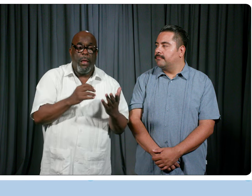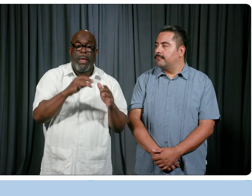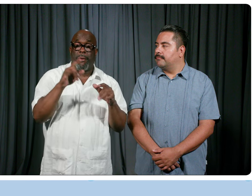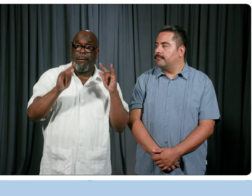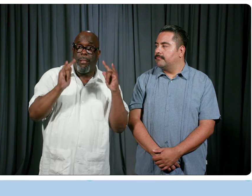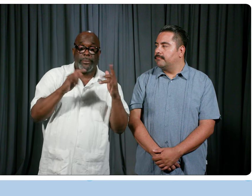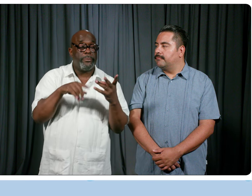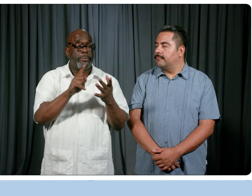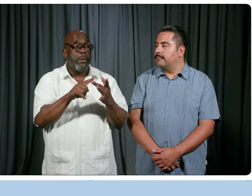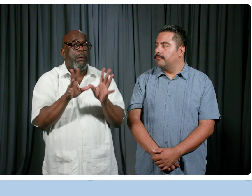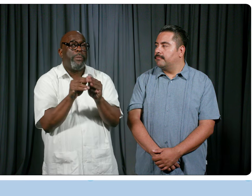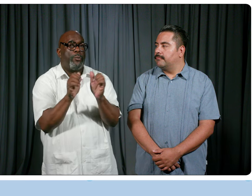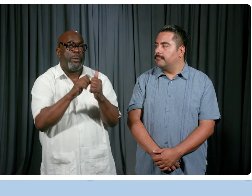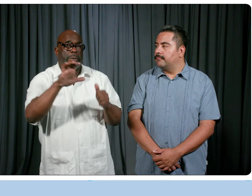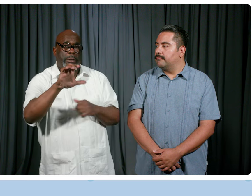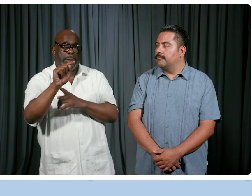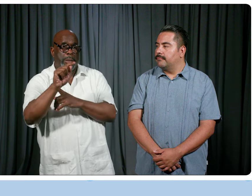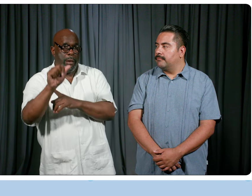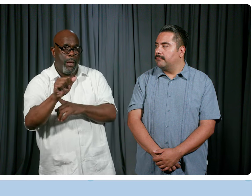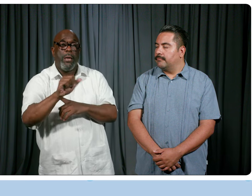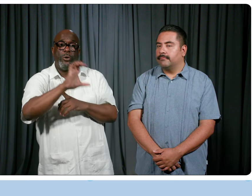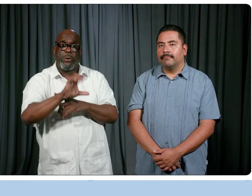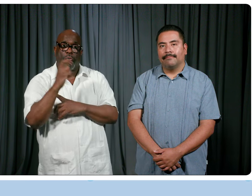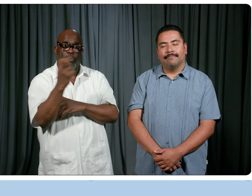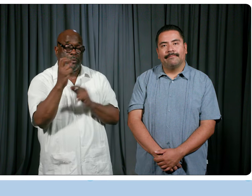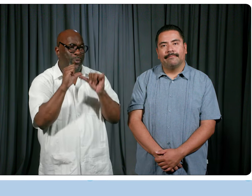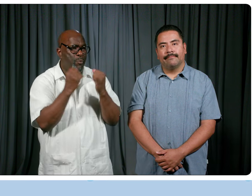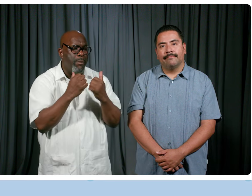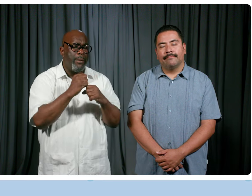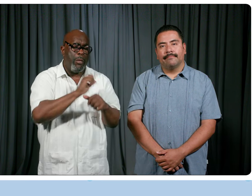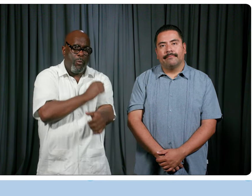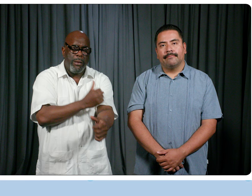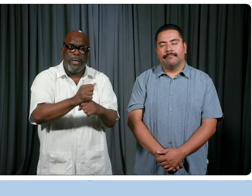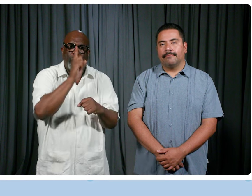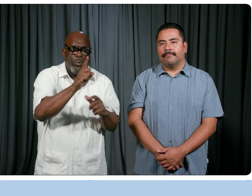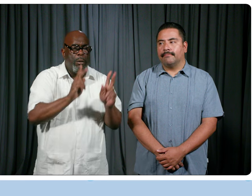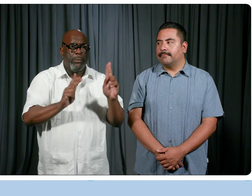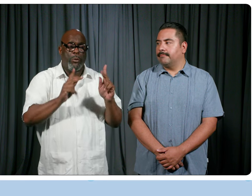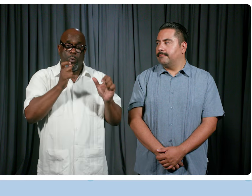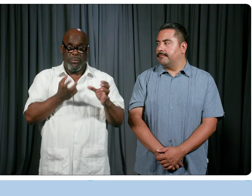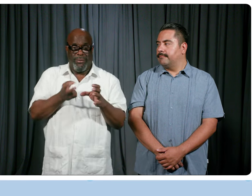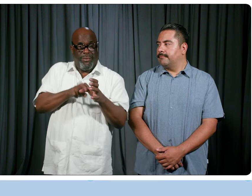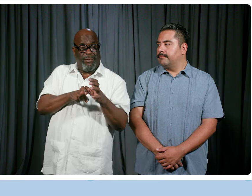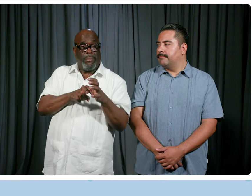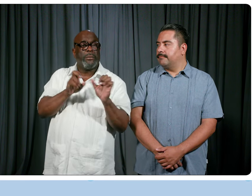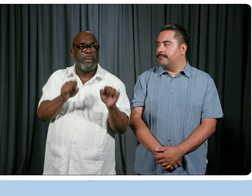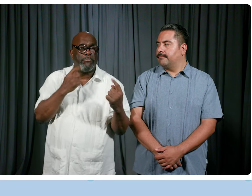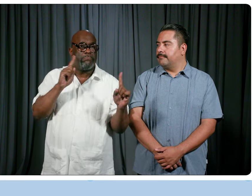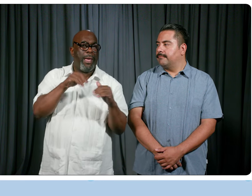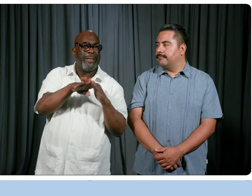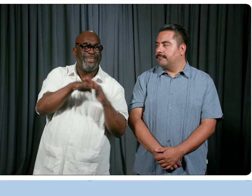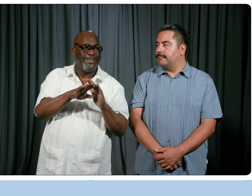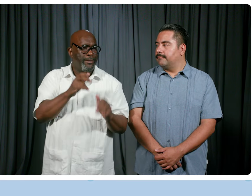meeting with CTA to make sure that the services that are available to people with disabilities can be accessed by individuals who are visitors, who are from out of town.